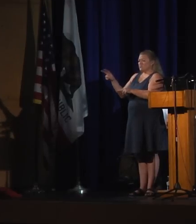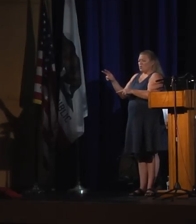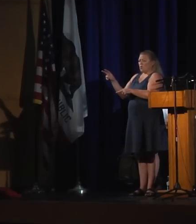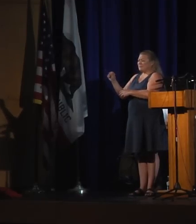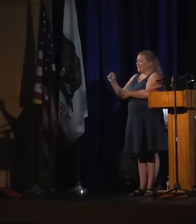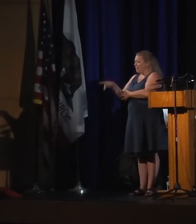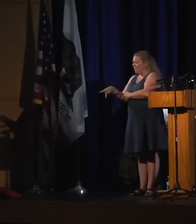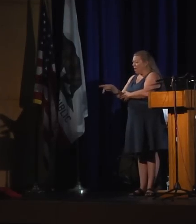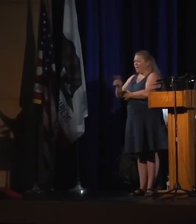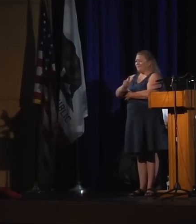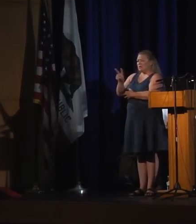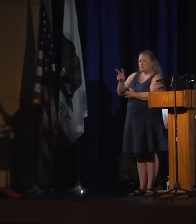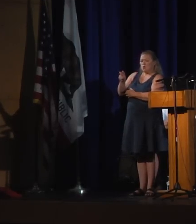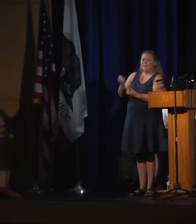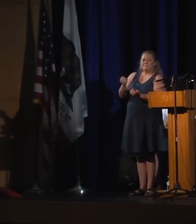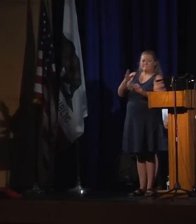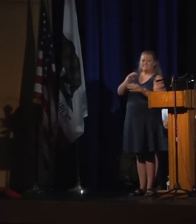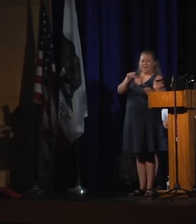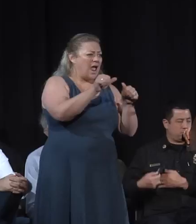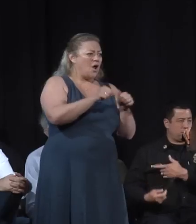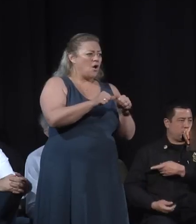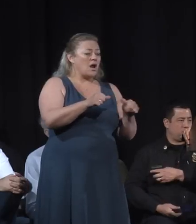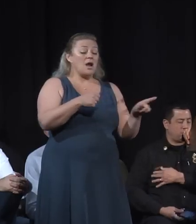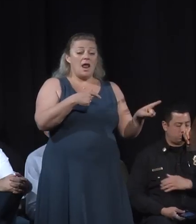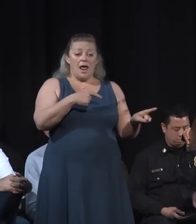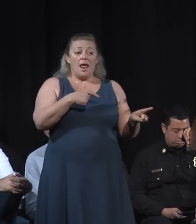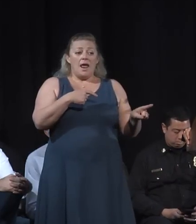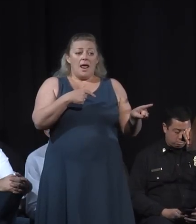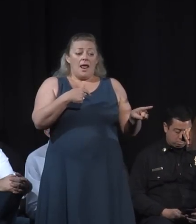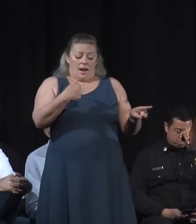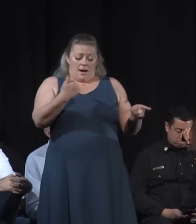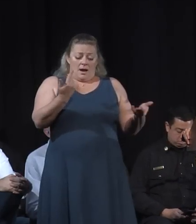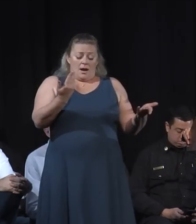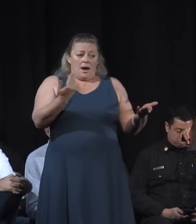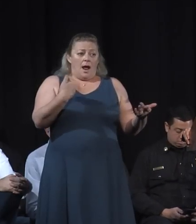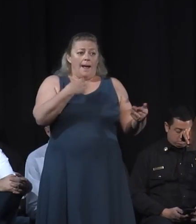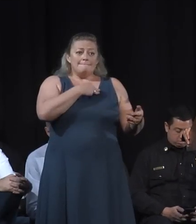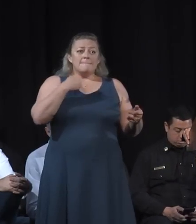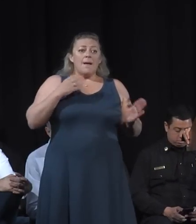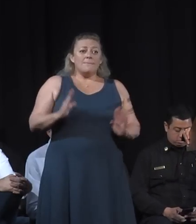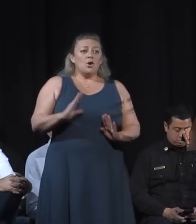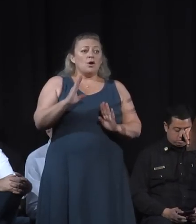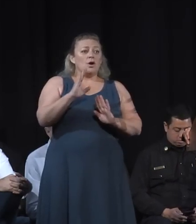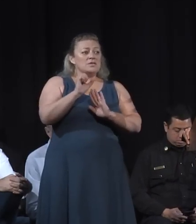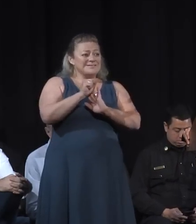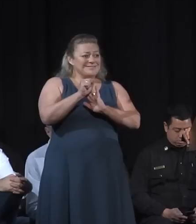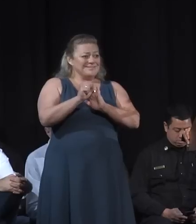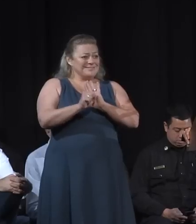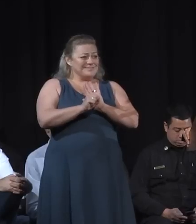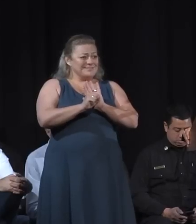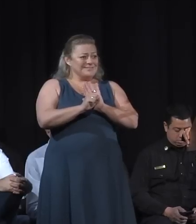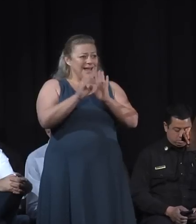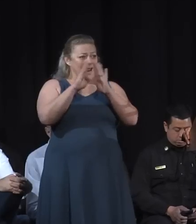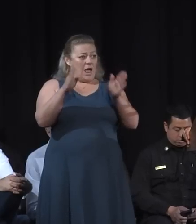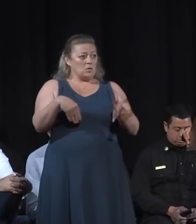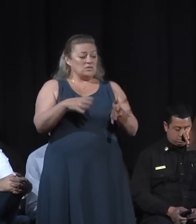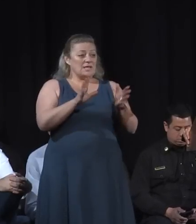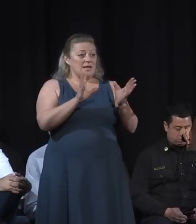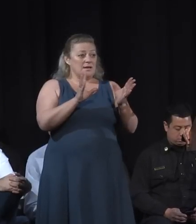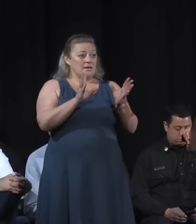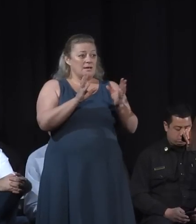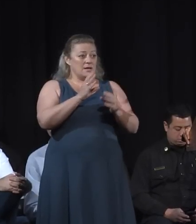and as a member of the housing committee in the state of California you need to know that we will be having this